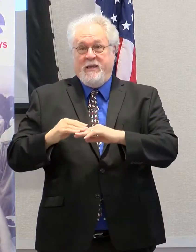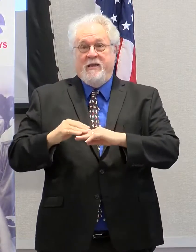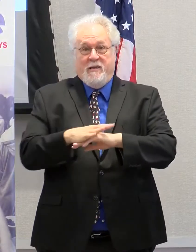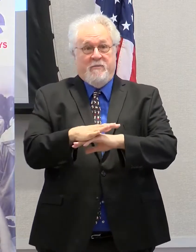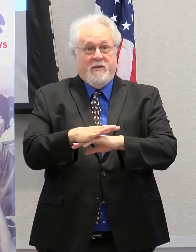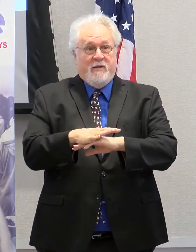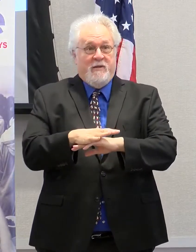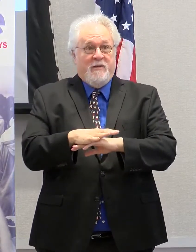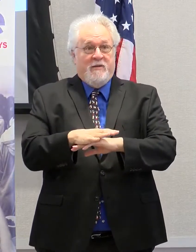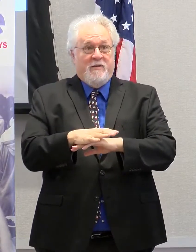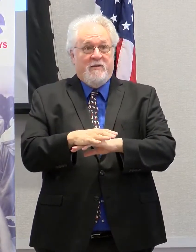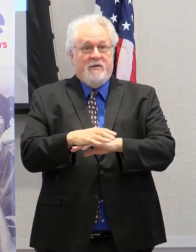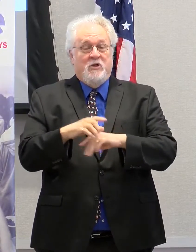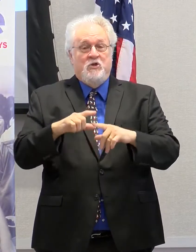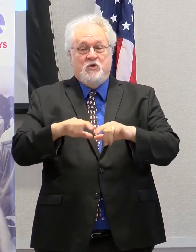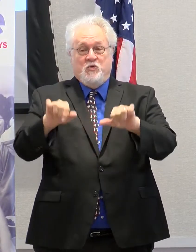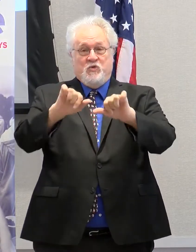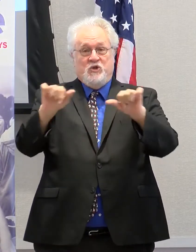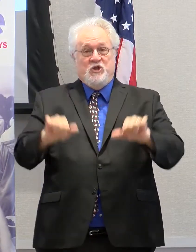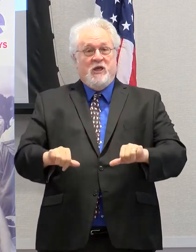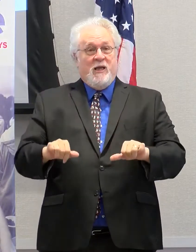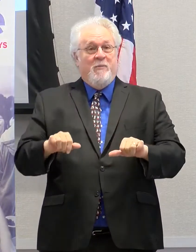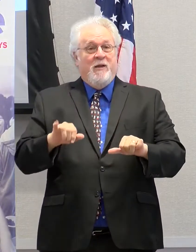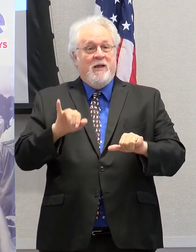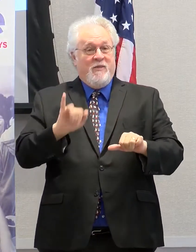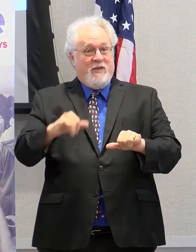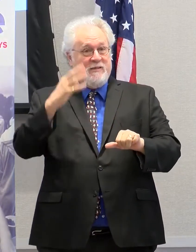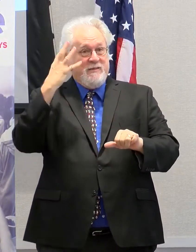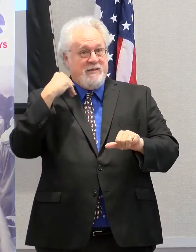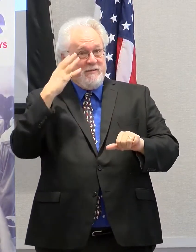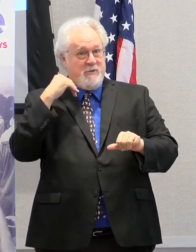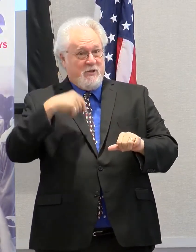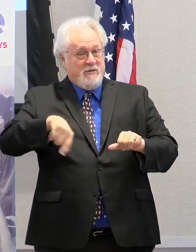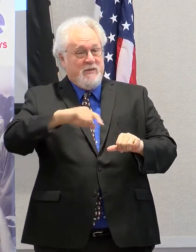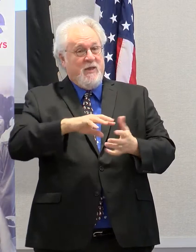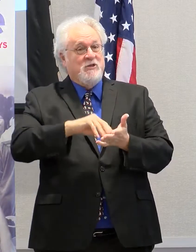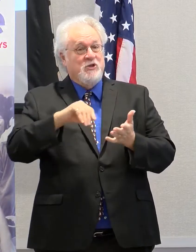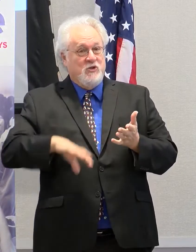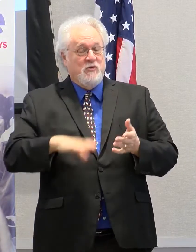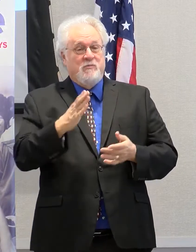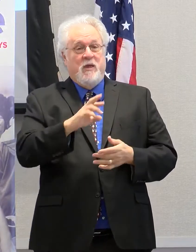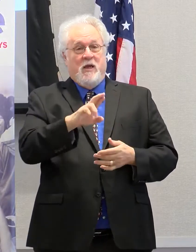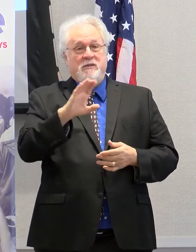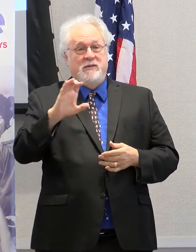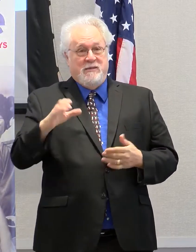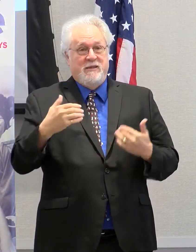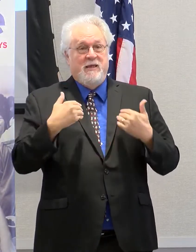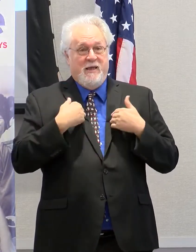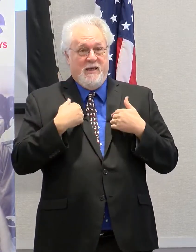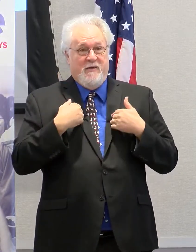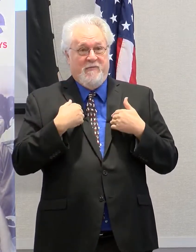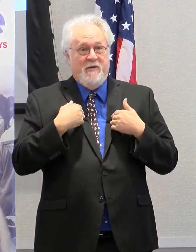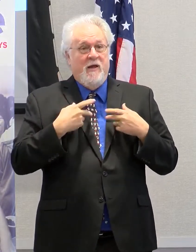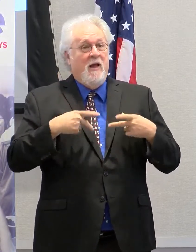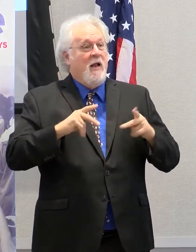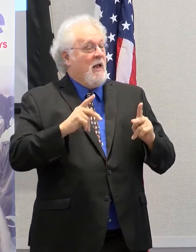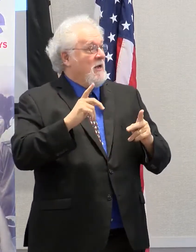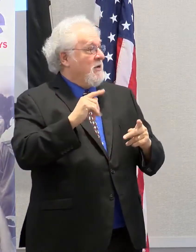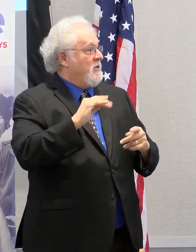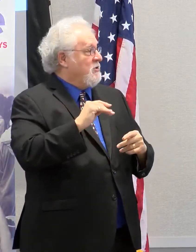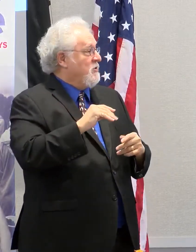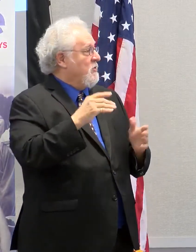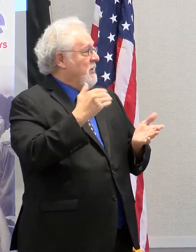in shaping the experiences of students at Baton Rouge Community College. Allow me to,